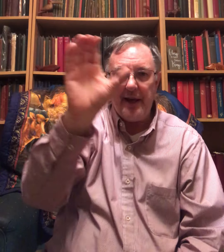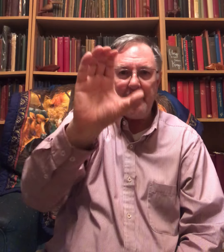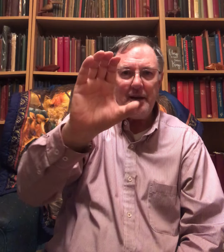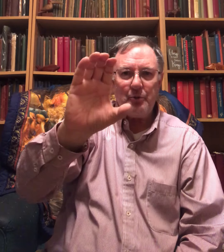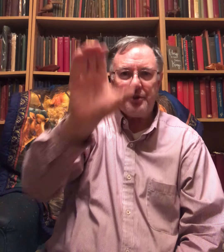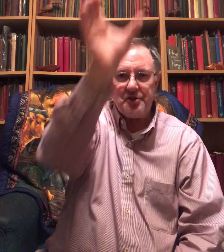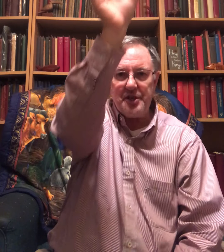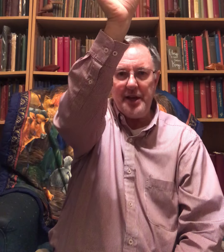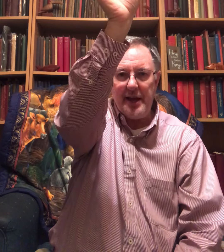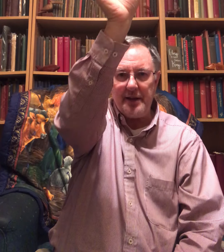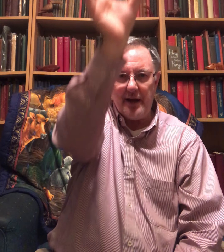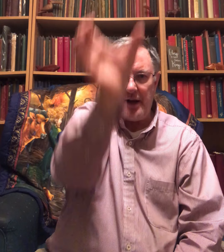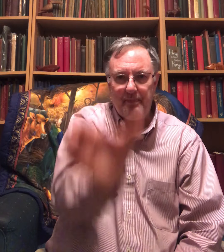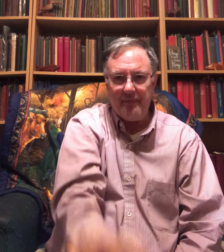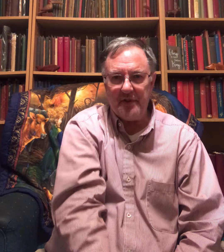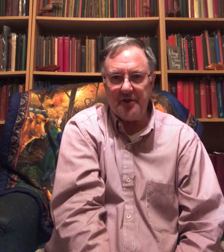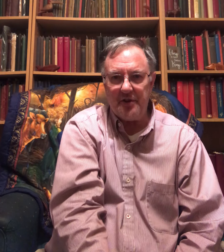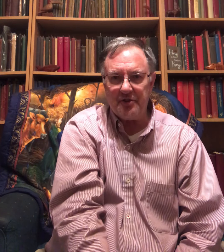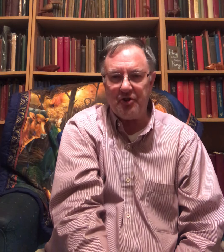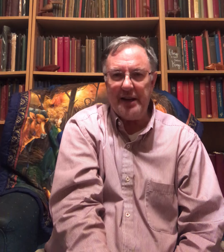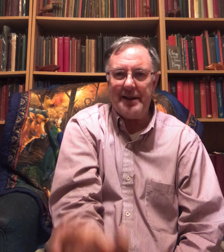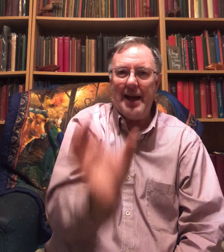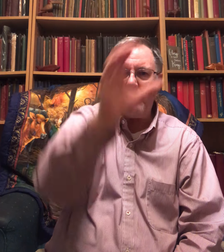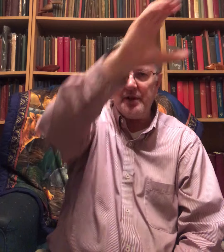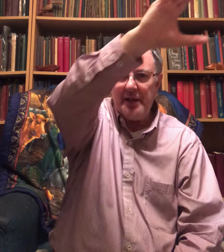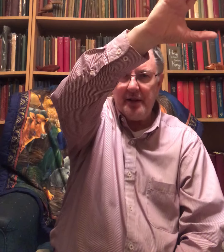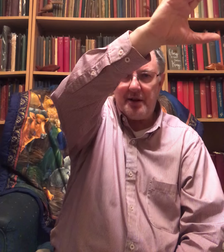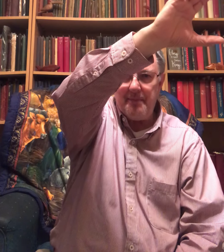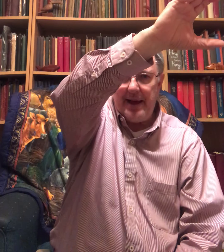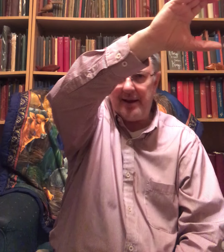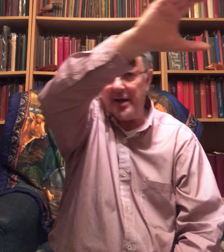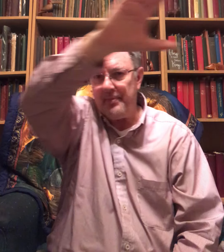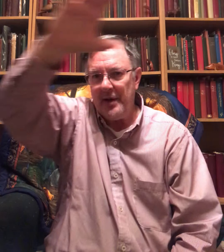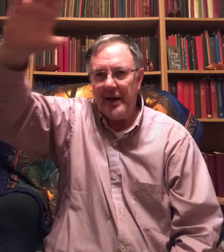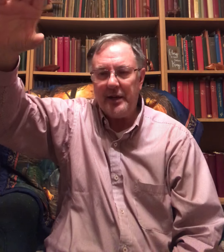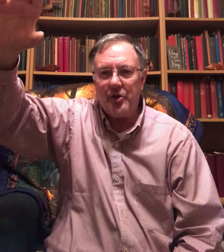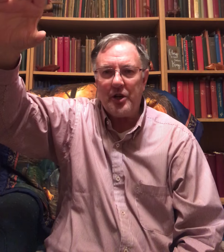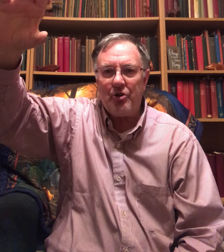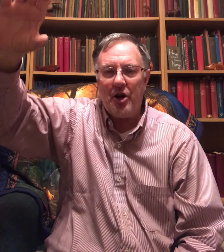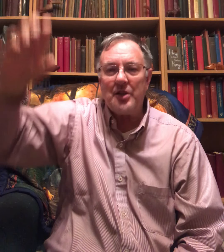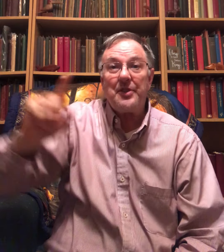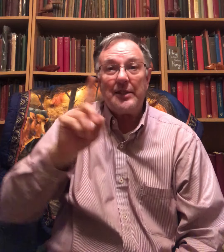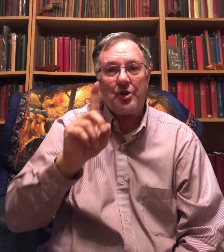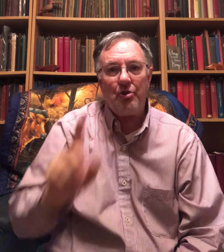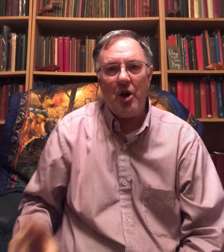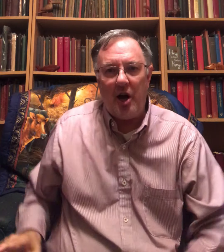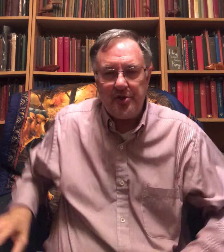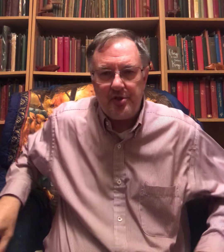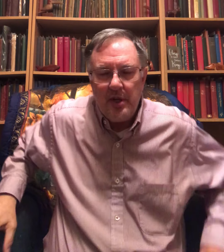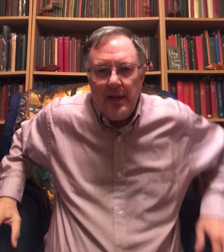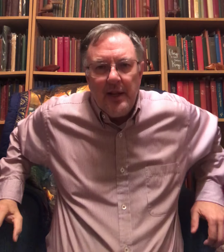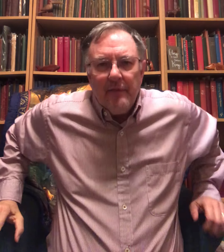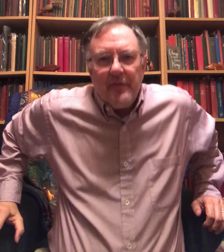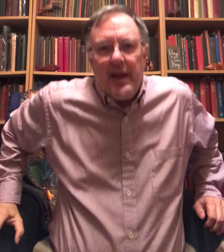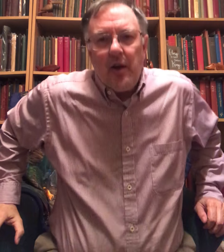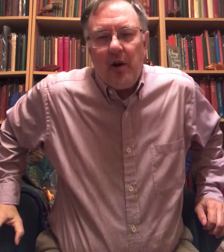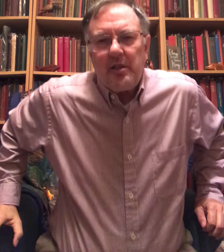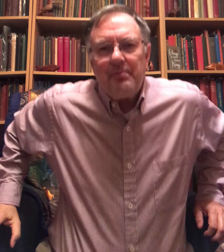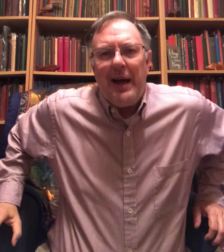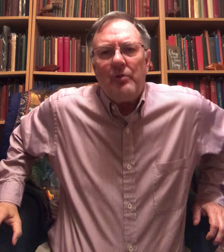With the C hand, up, straight down, come back up, and go across. That's cross. Now on Mount